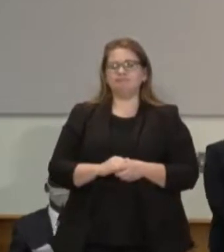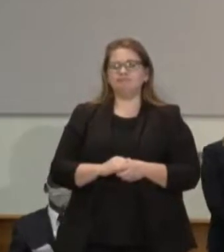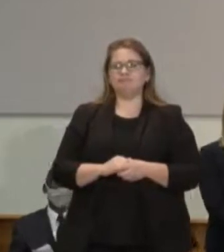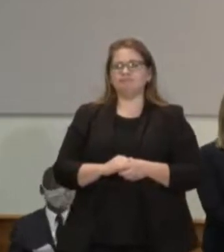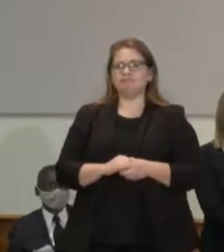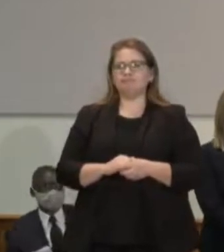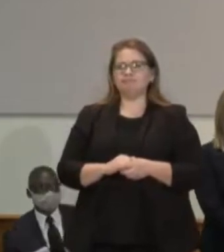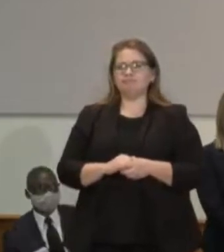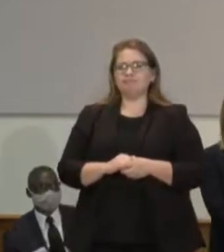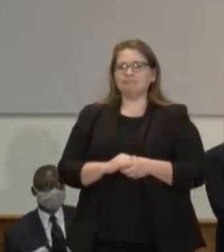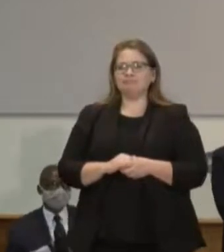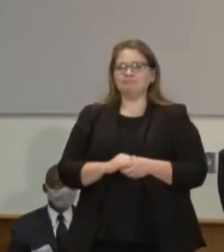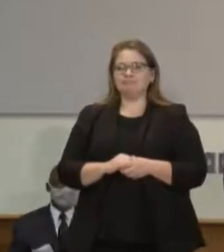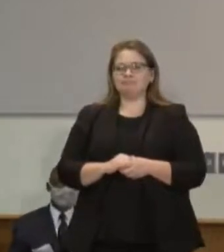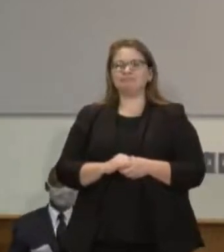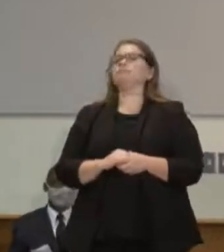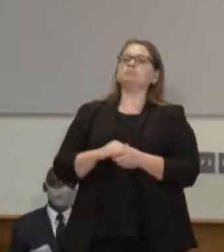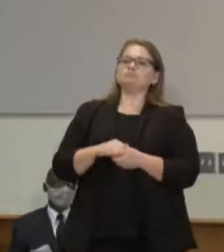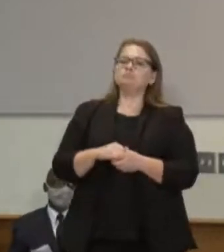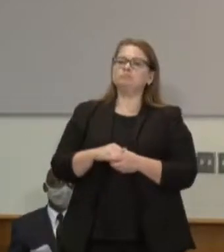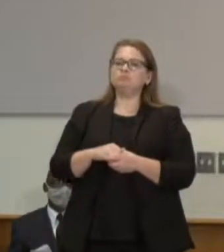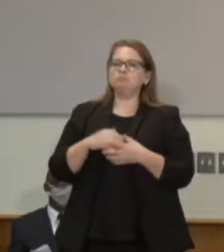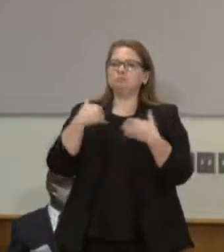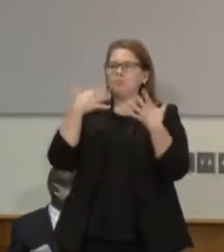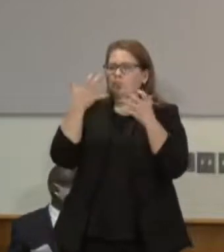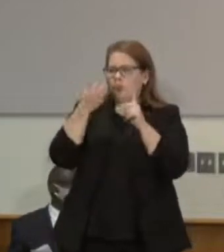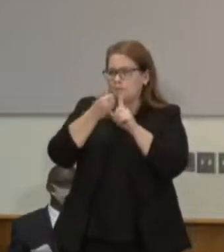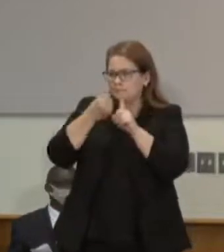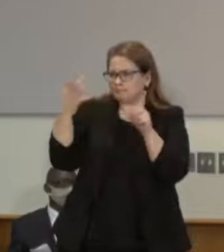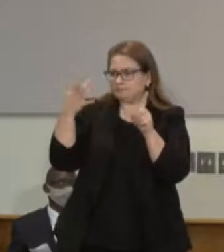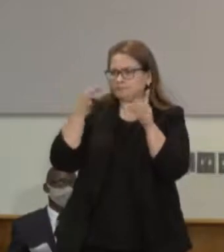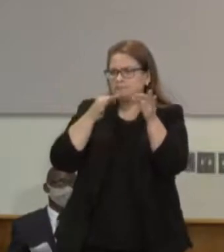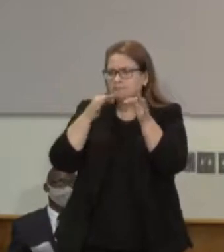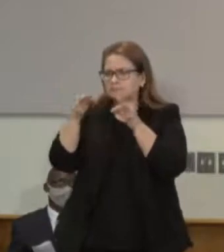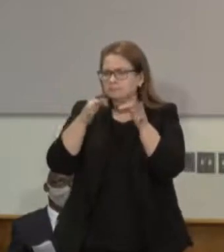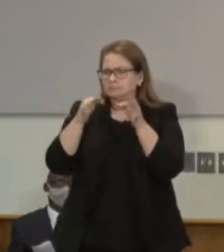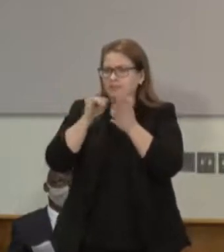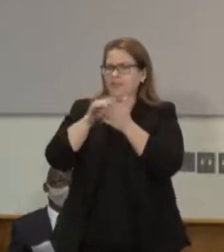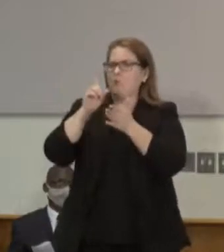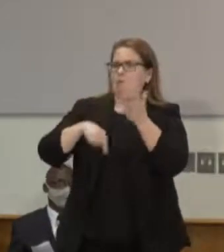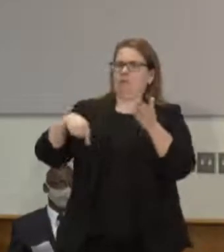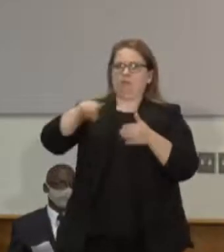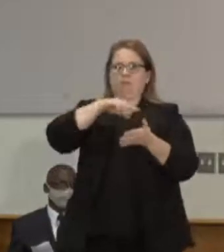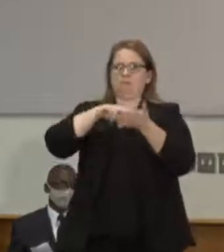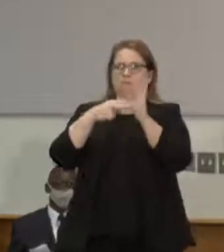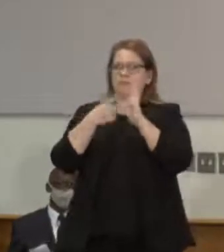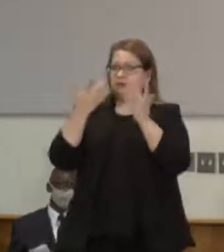character and description around what we mean by community-centered policing.